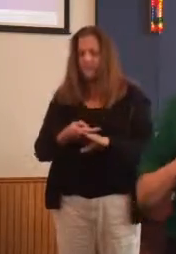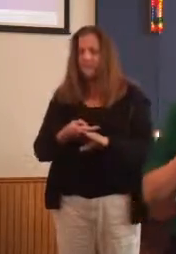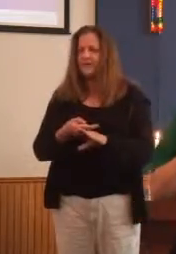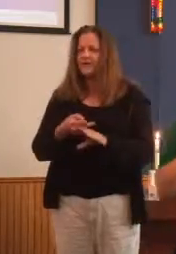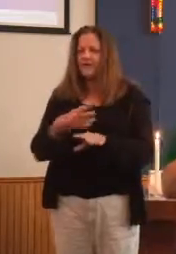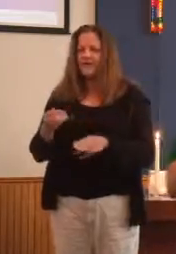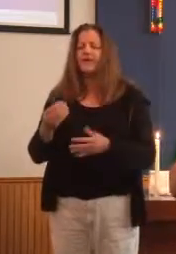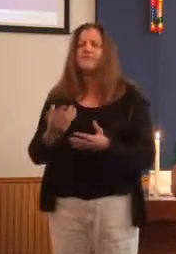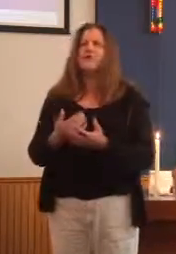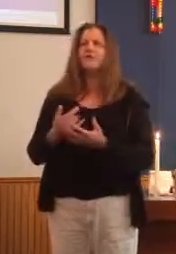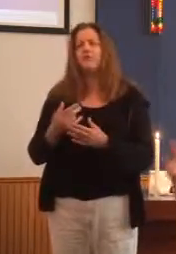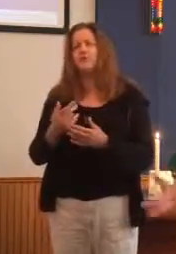state of undress.